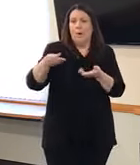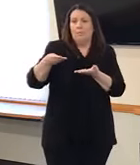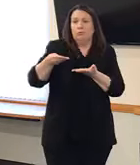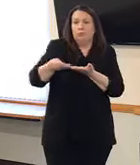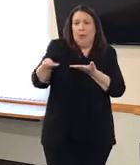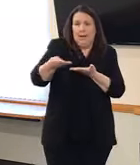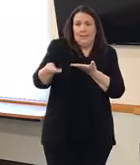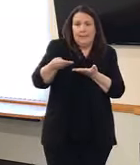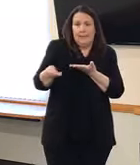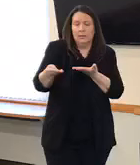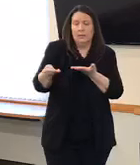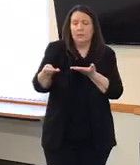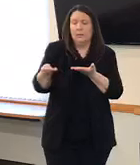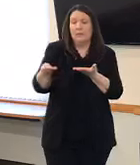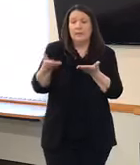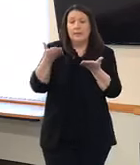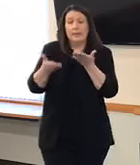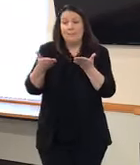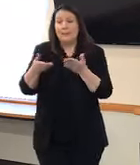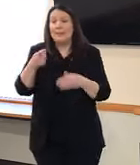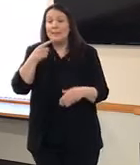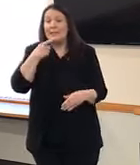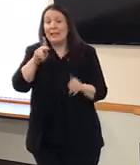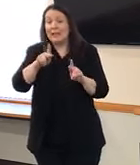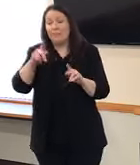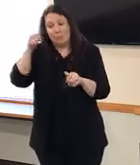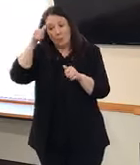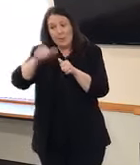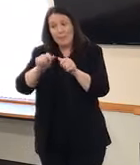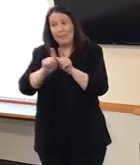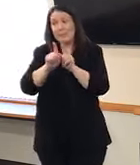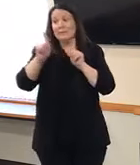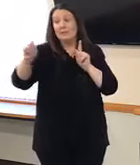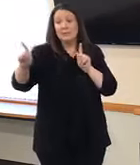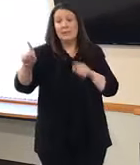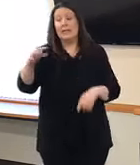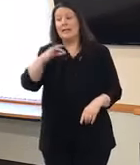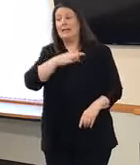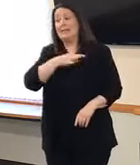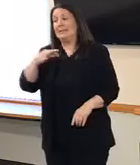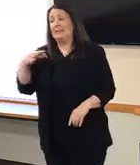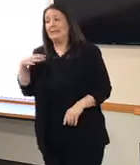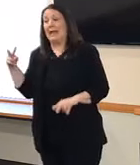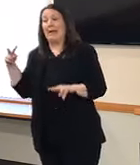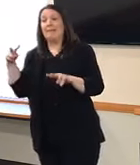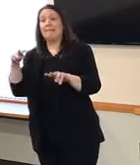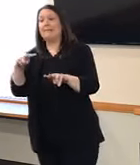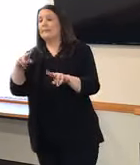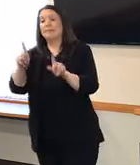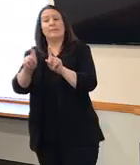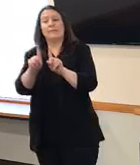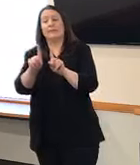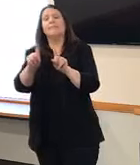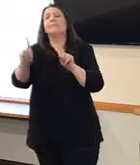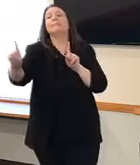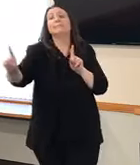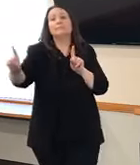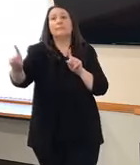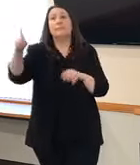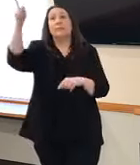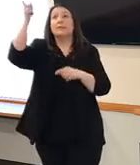whether it is creating visual reminders, having staff monitor, as well as reminders through the PA systems.